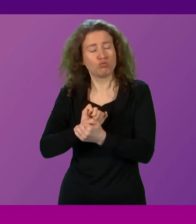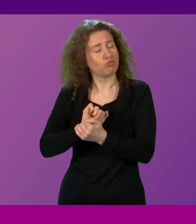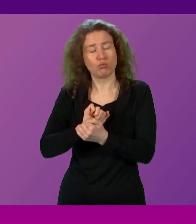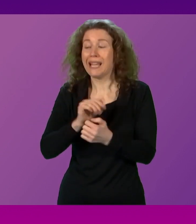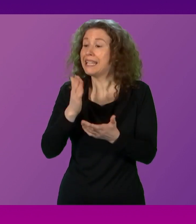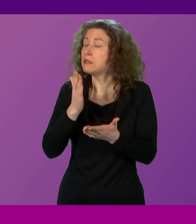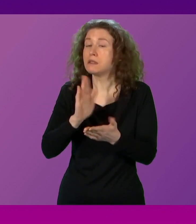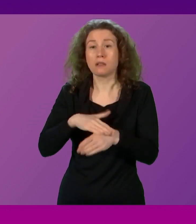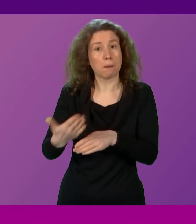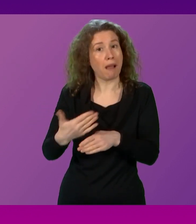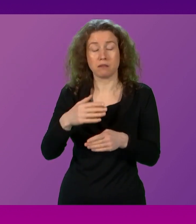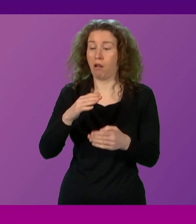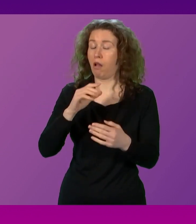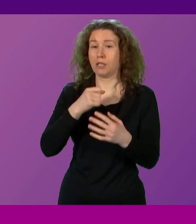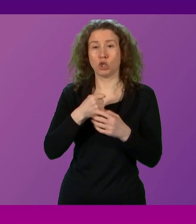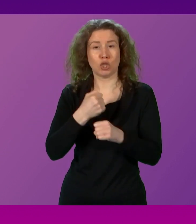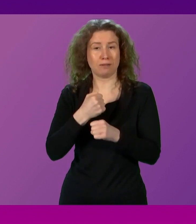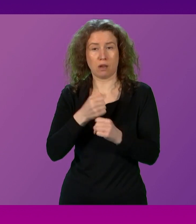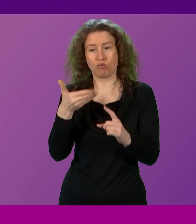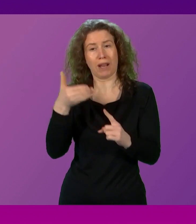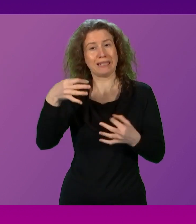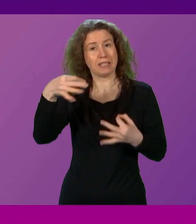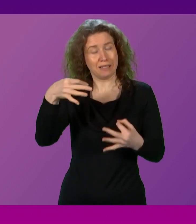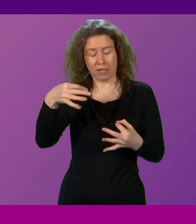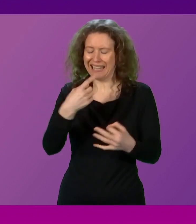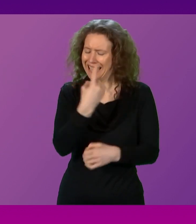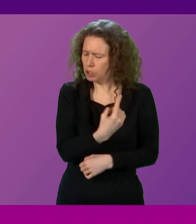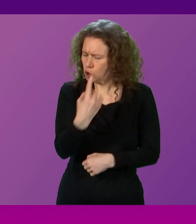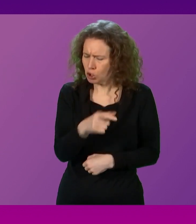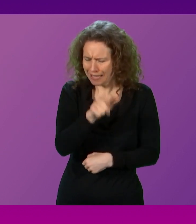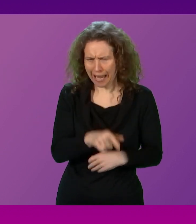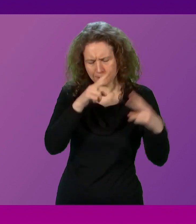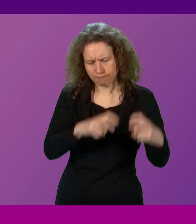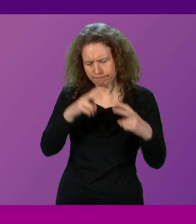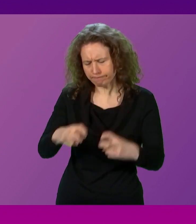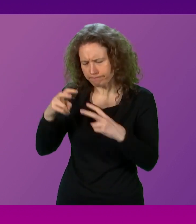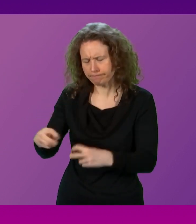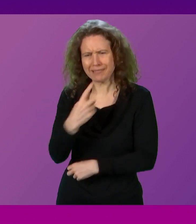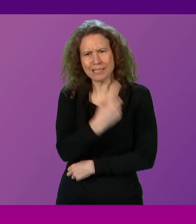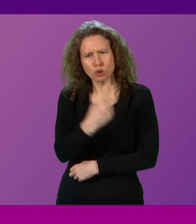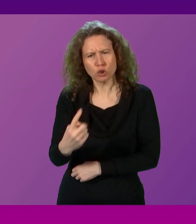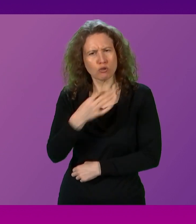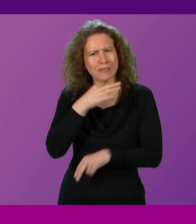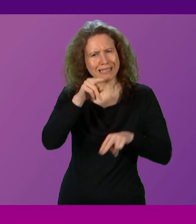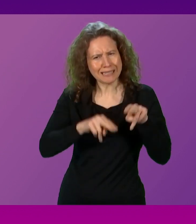have a gender recognition certificate. Every case is subject to rigorous individual risk assessment, and as part of that, the safety